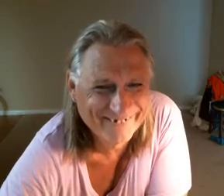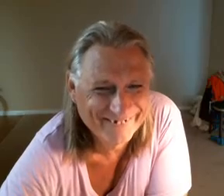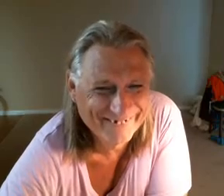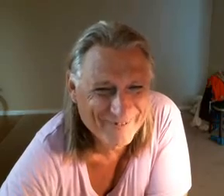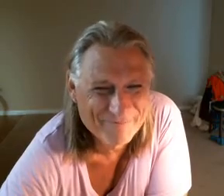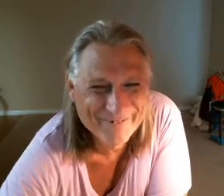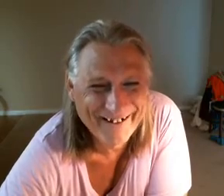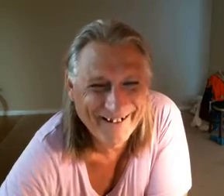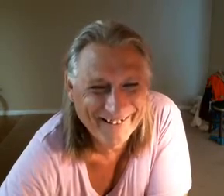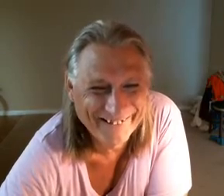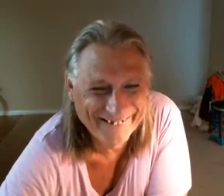bye